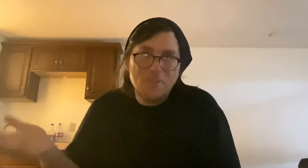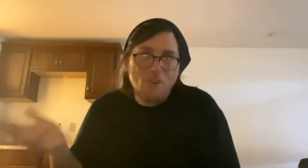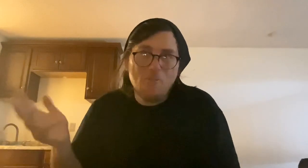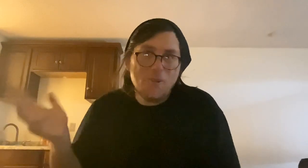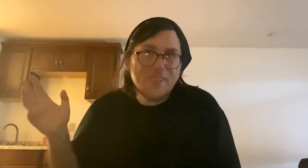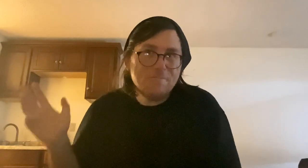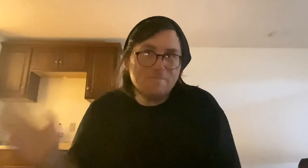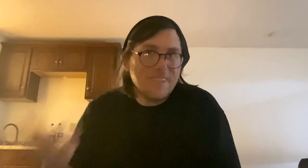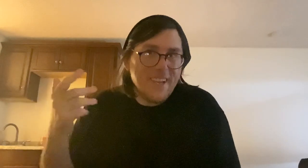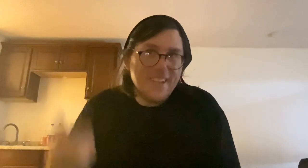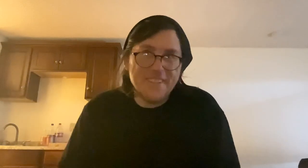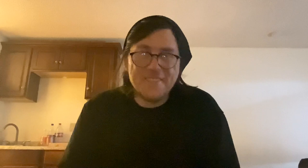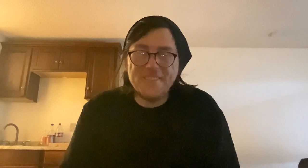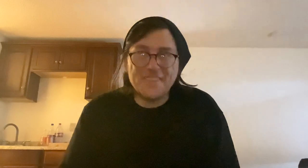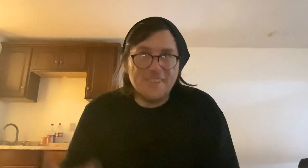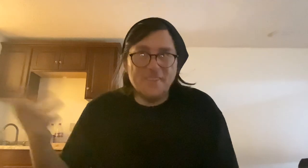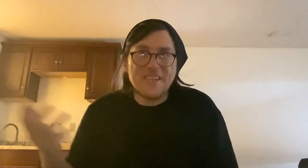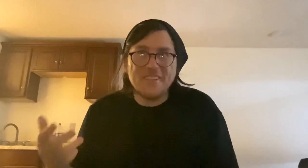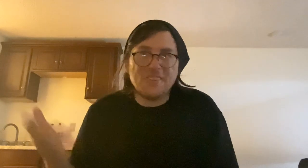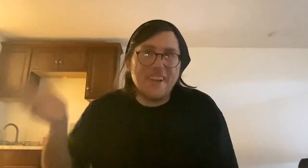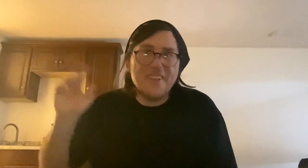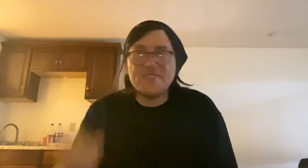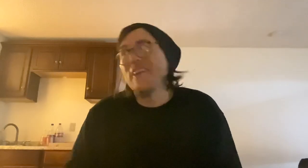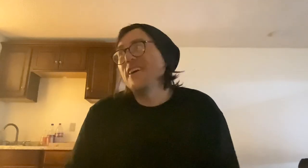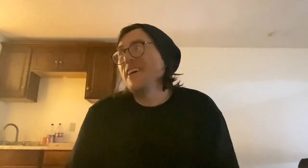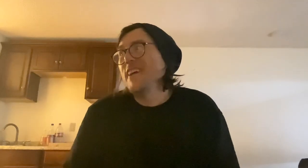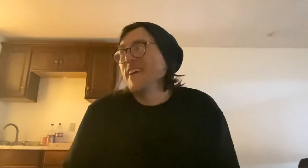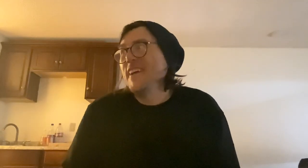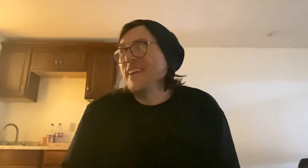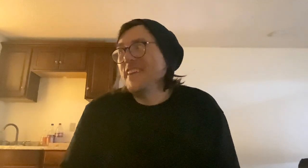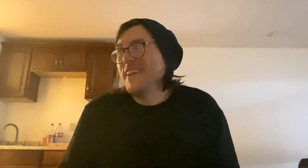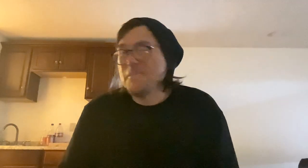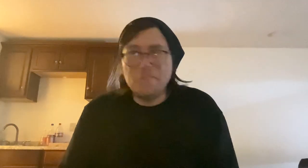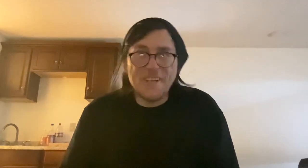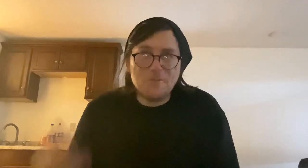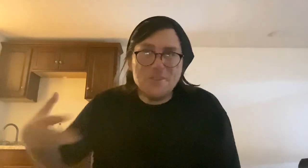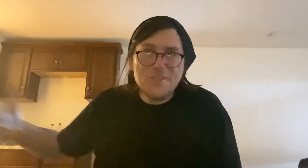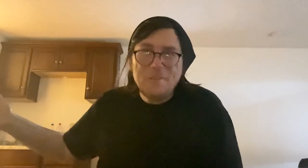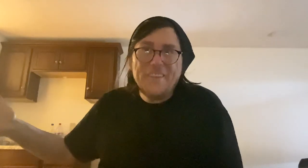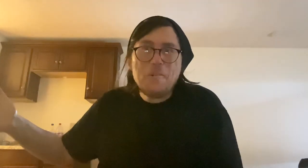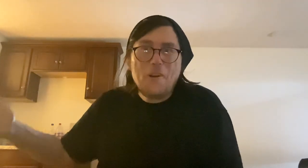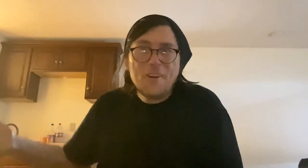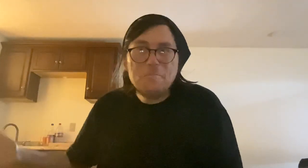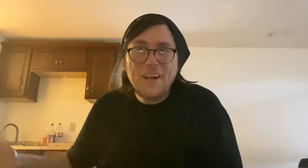their artwork. And they'll take the credit. It's like, that's plagiarism on their part, but